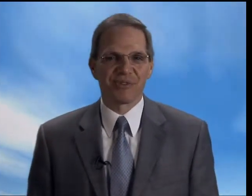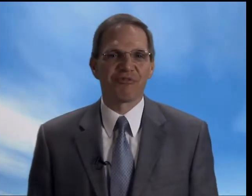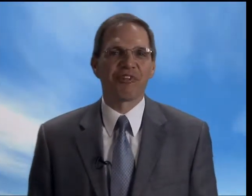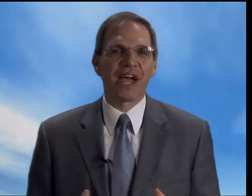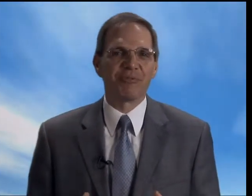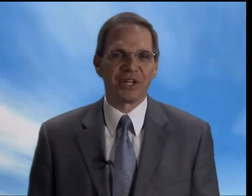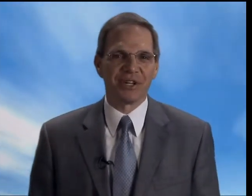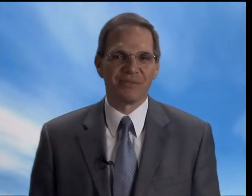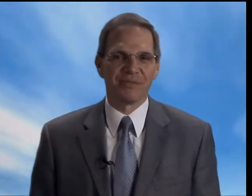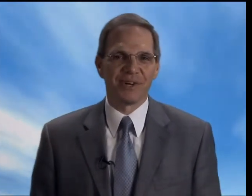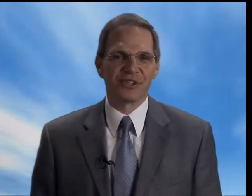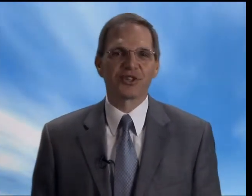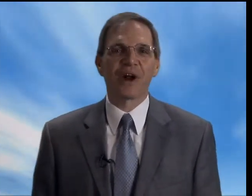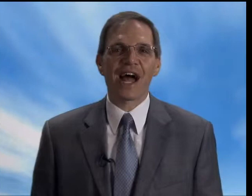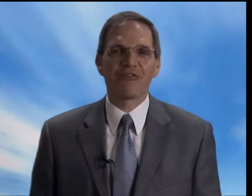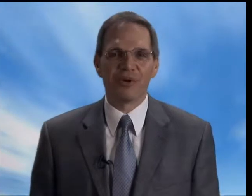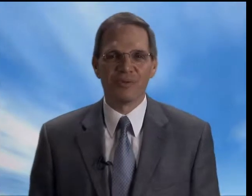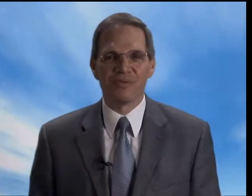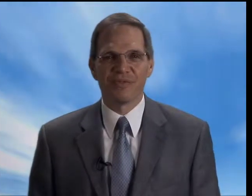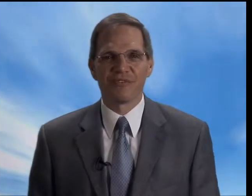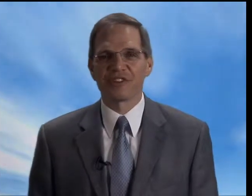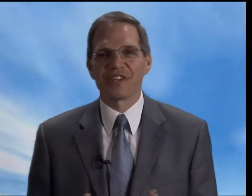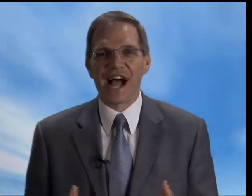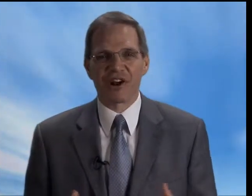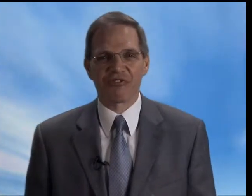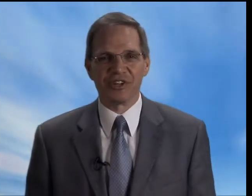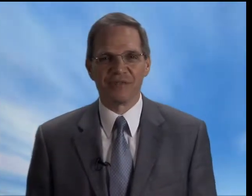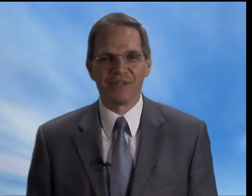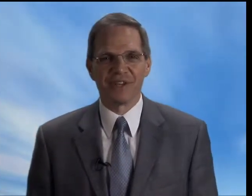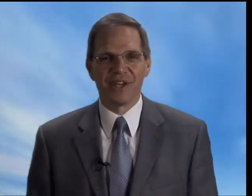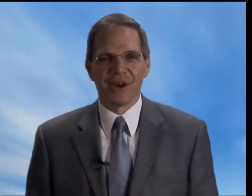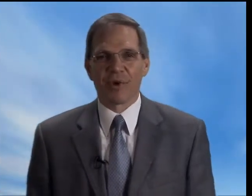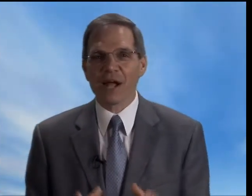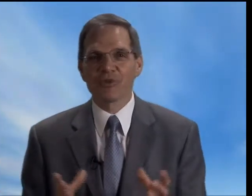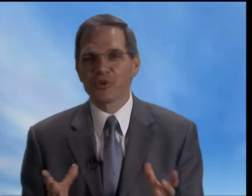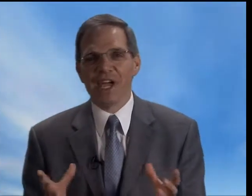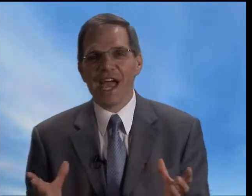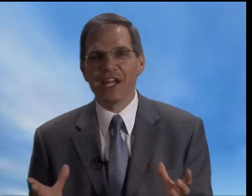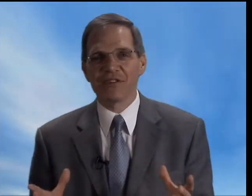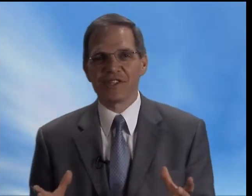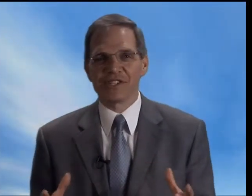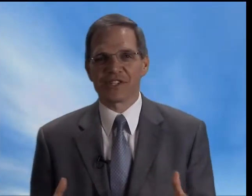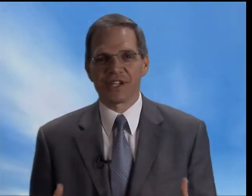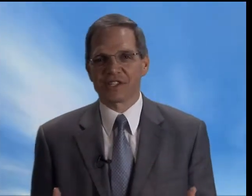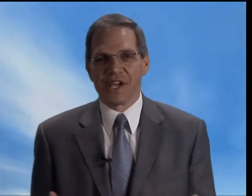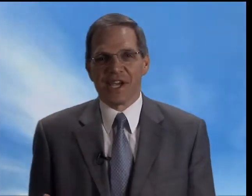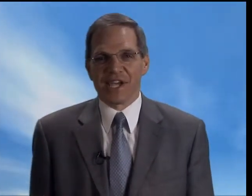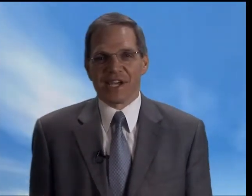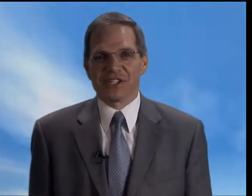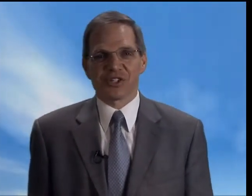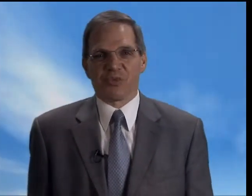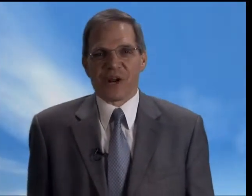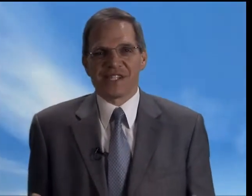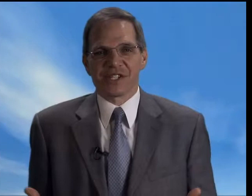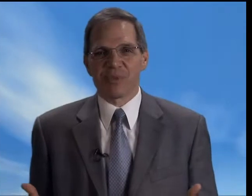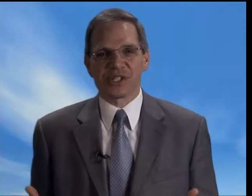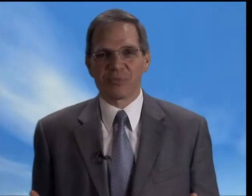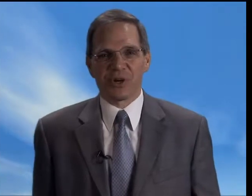family, travel, photography. When I'm doing any of these things, it just raises my spirits.